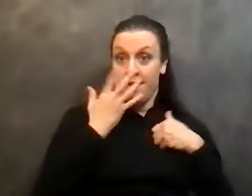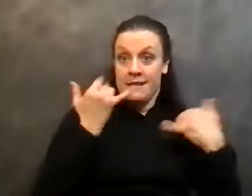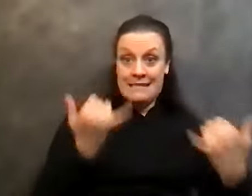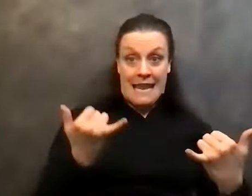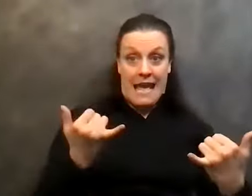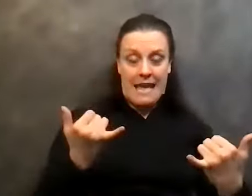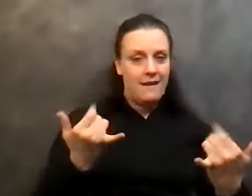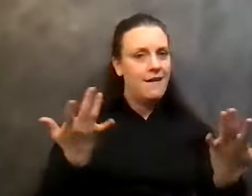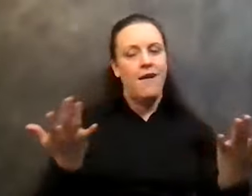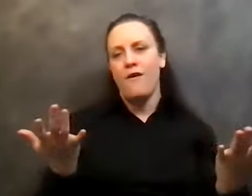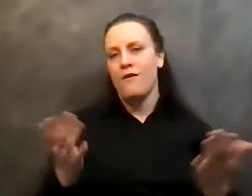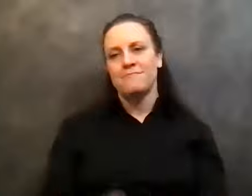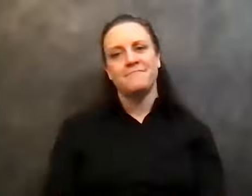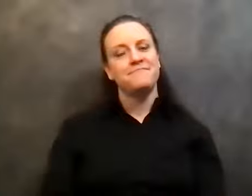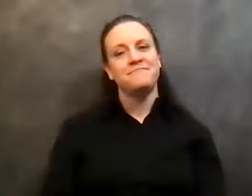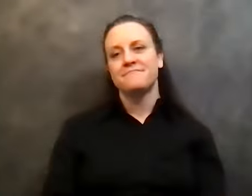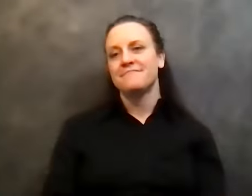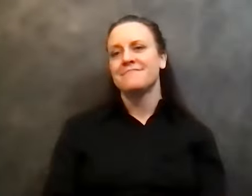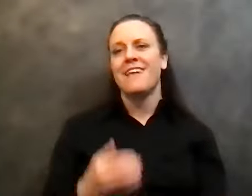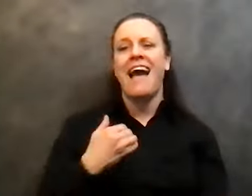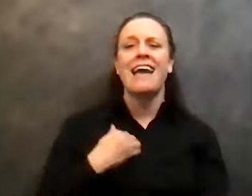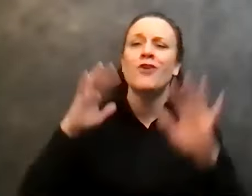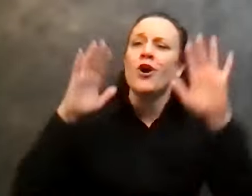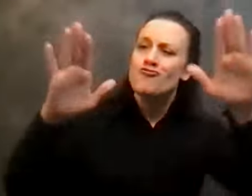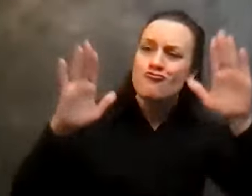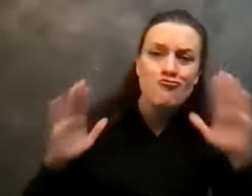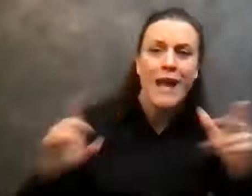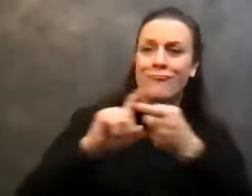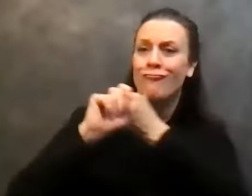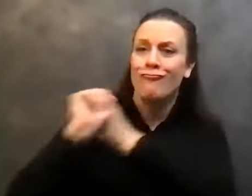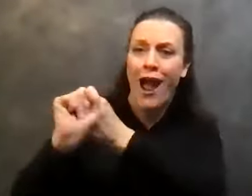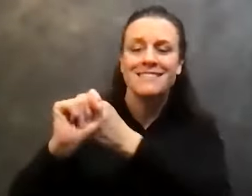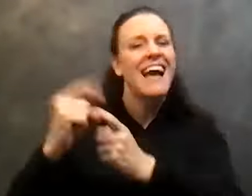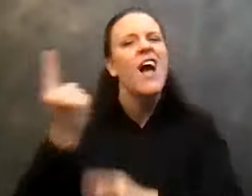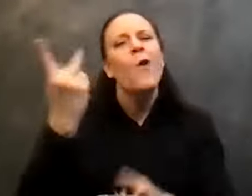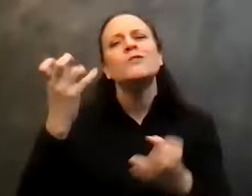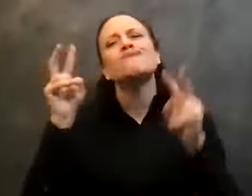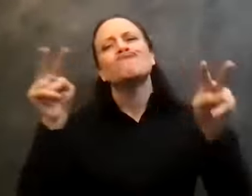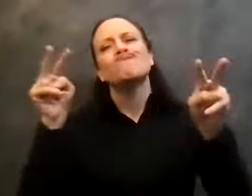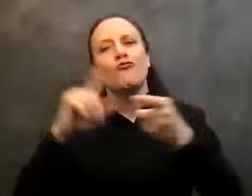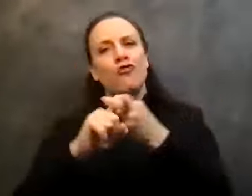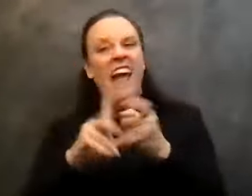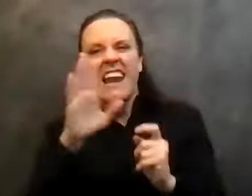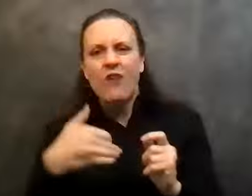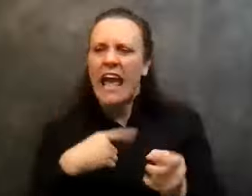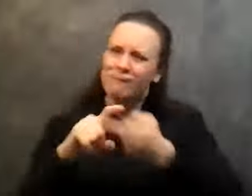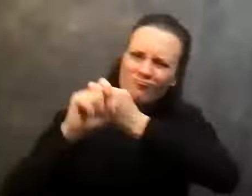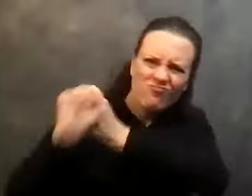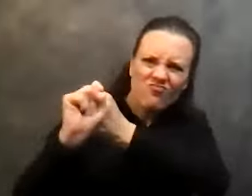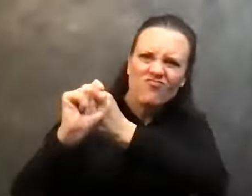can't tell you, I've got, I've got great friends. I, I always wanted good friends. I never had them. You know, my friends in my